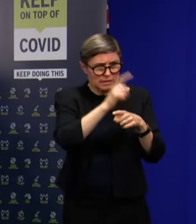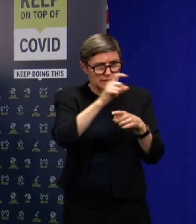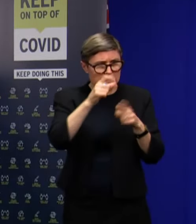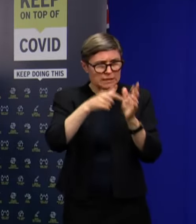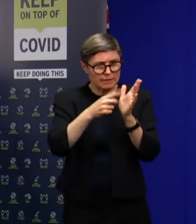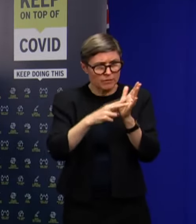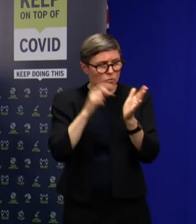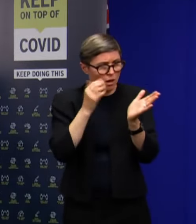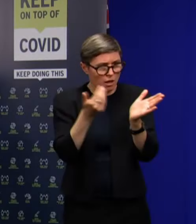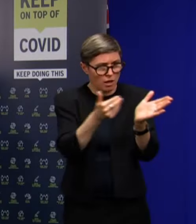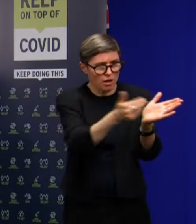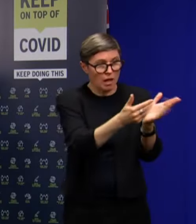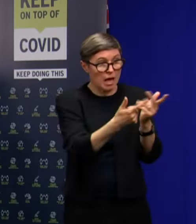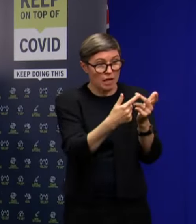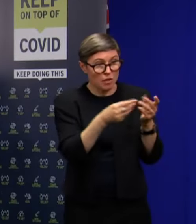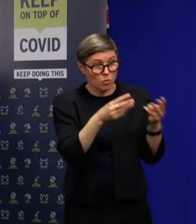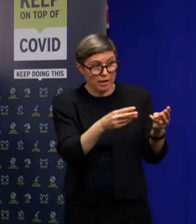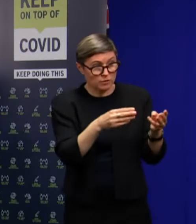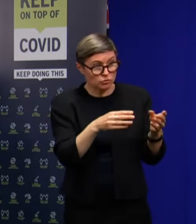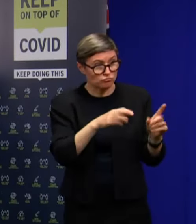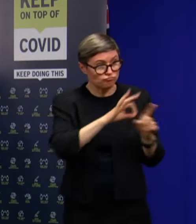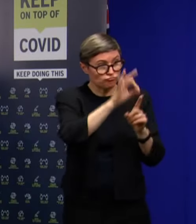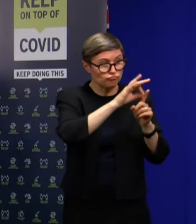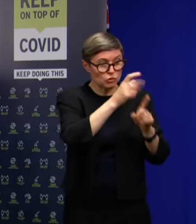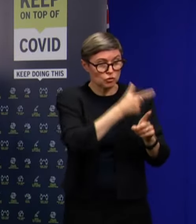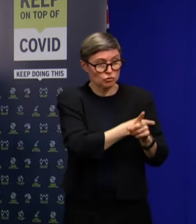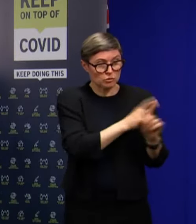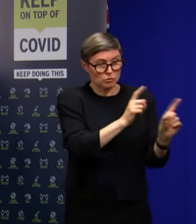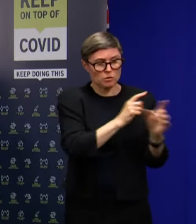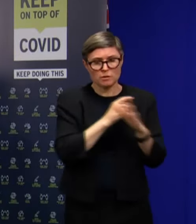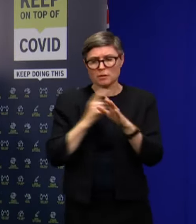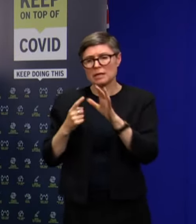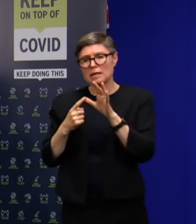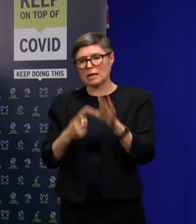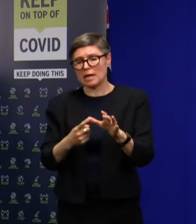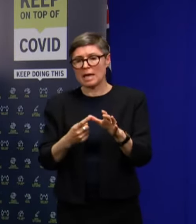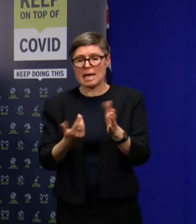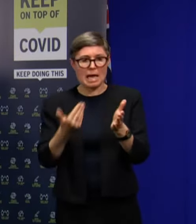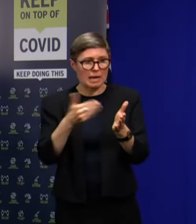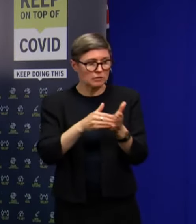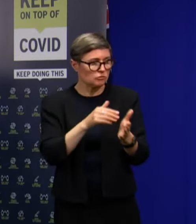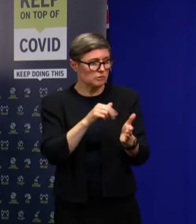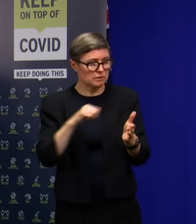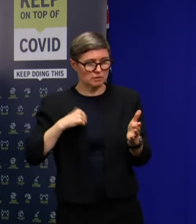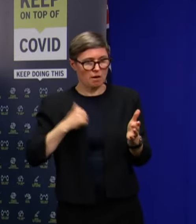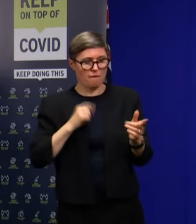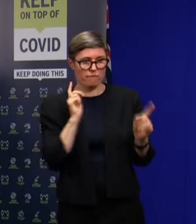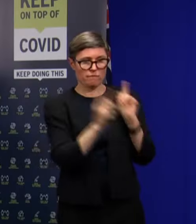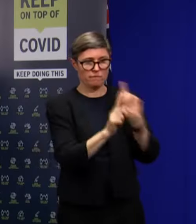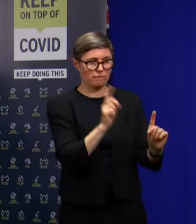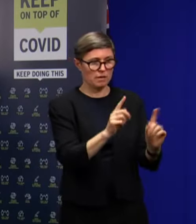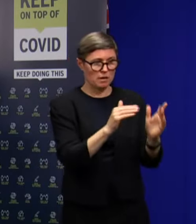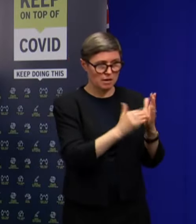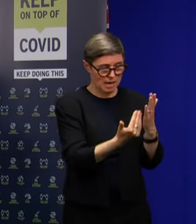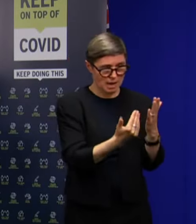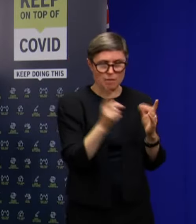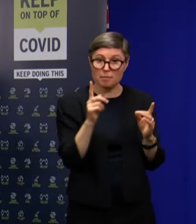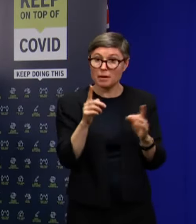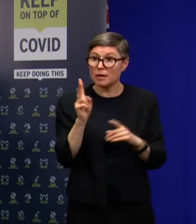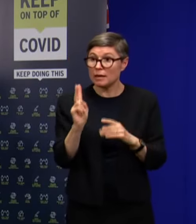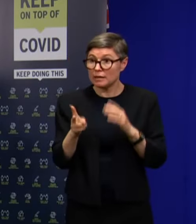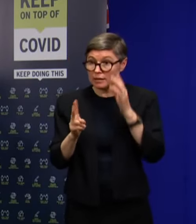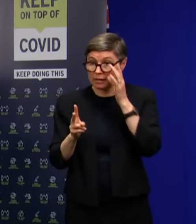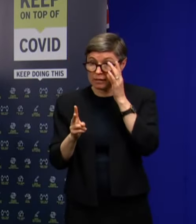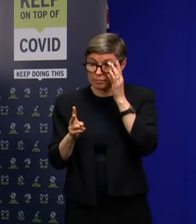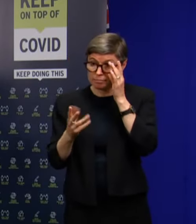measures that the government's looking at? Look, I understand that there are already additional staff on site. But again, noting that